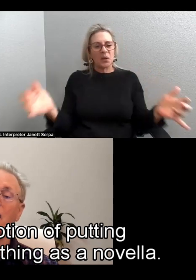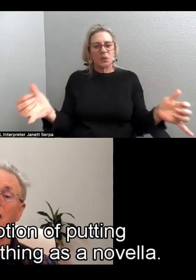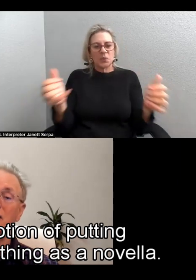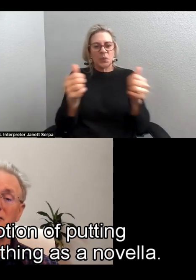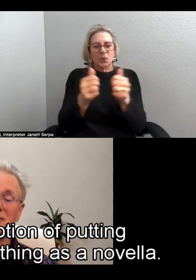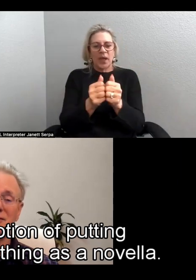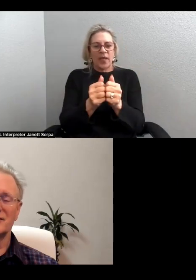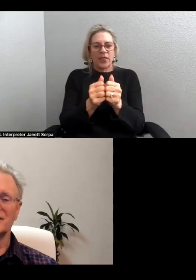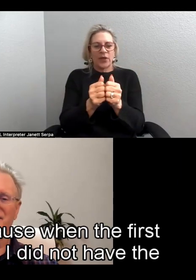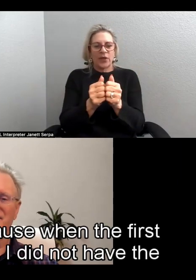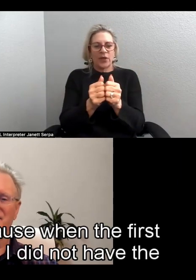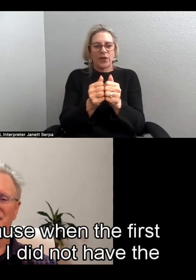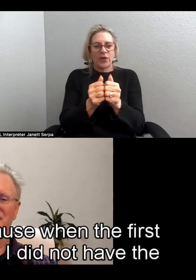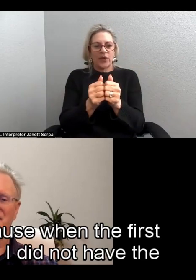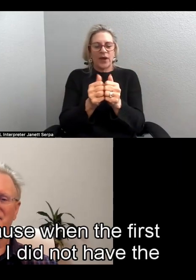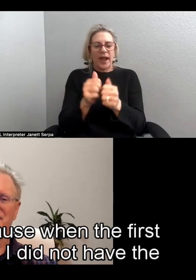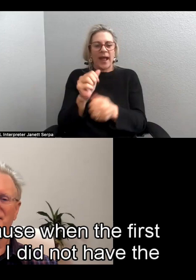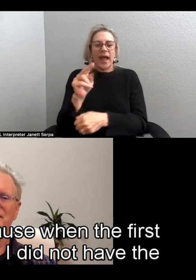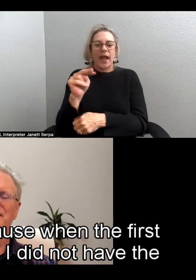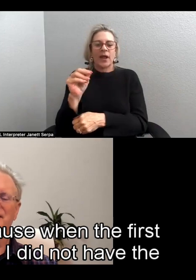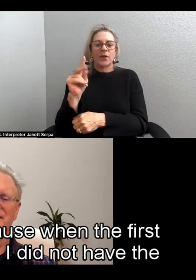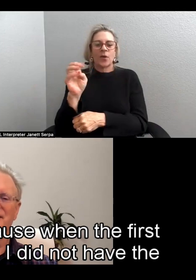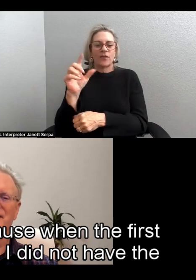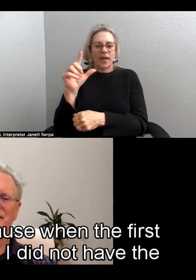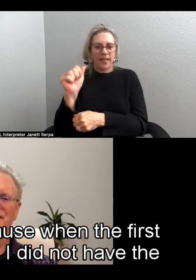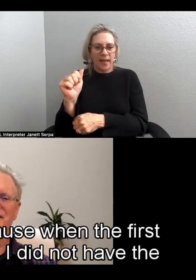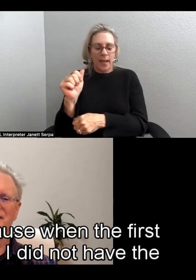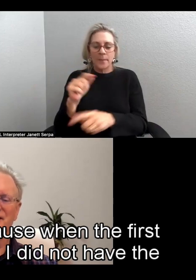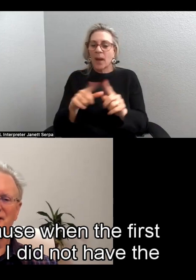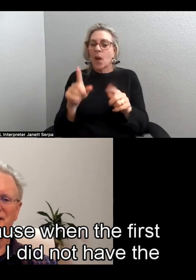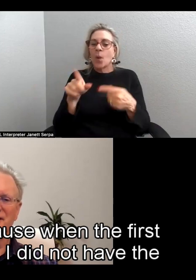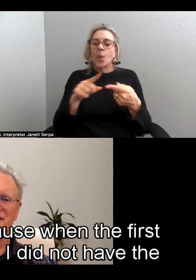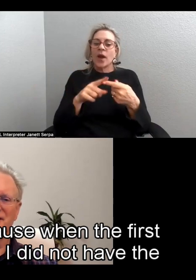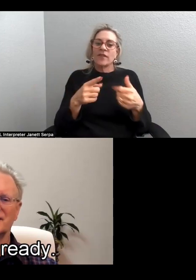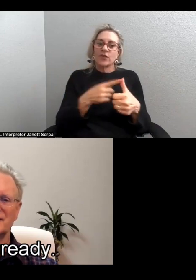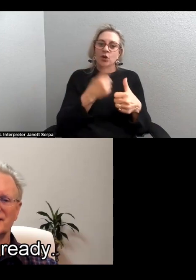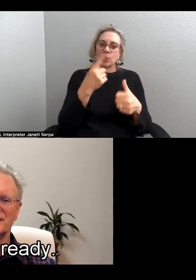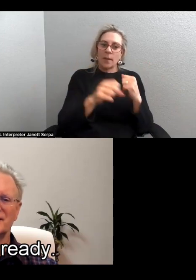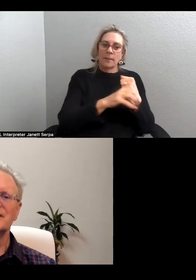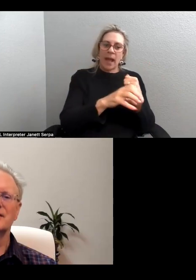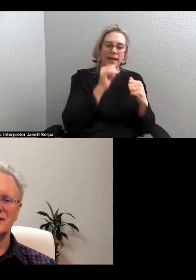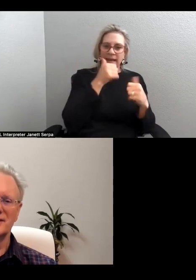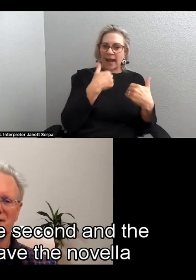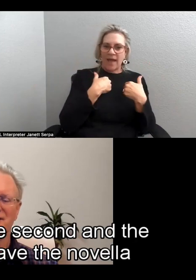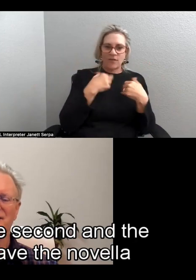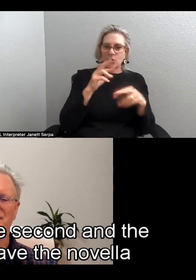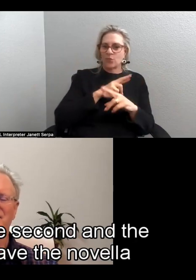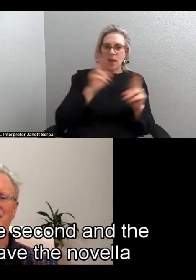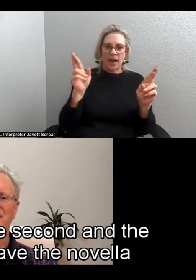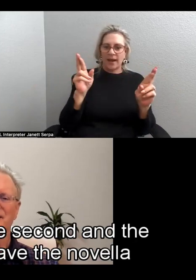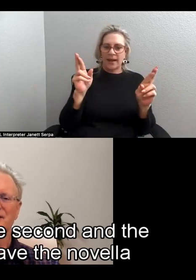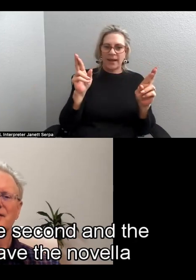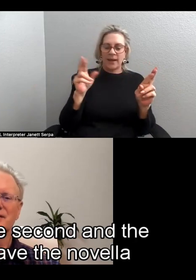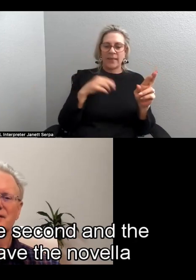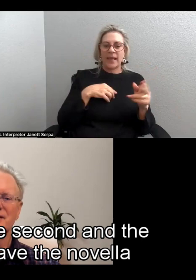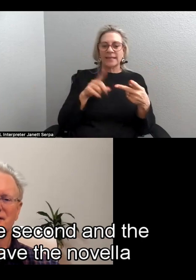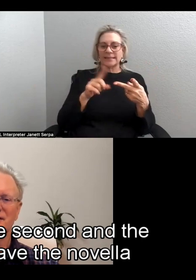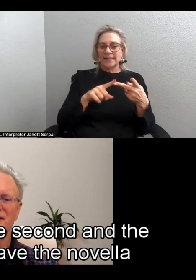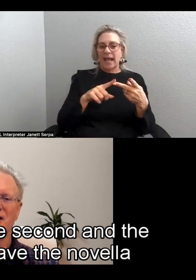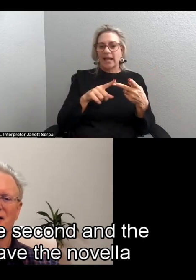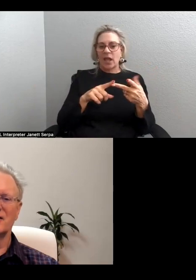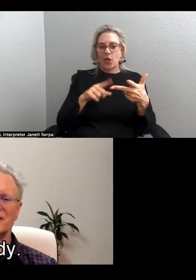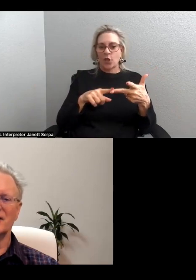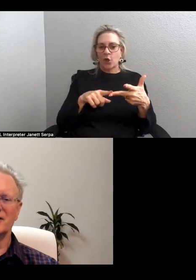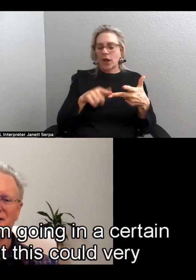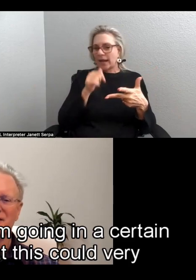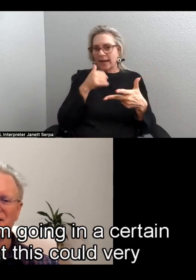whole thing as a novella, but I didn't really, because when the first one was published, I did not have the novella ready. And when I had the second and the third, I did not